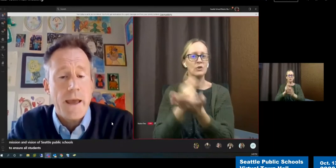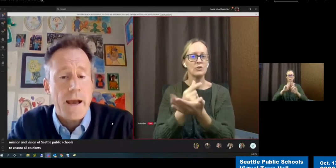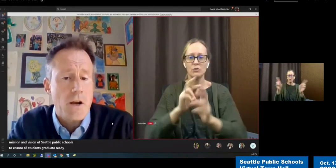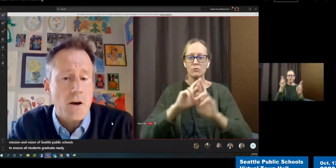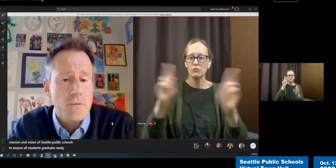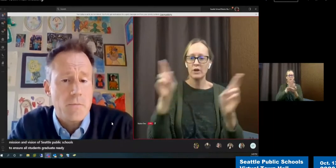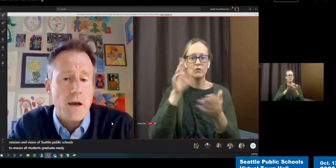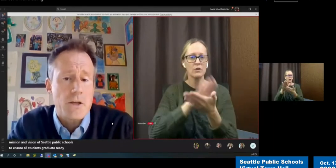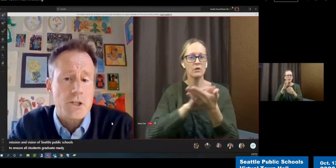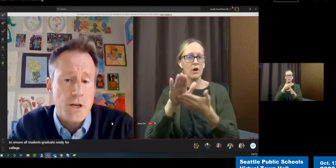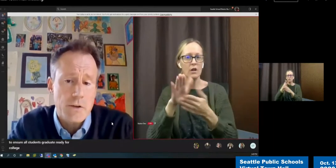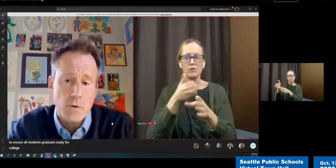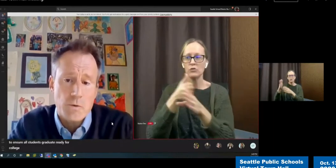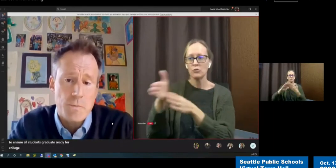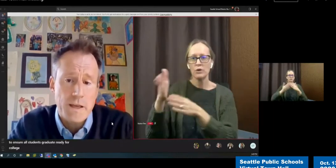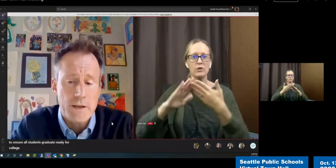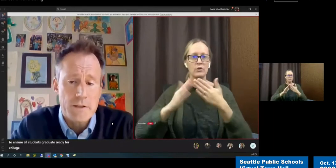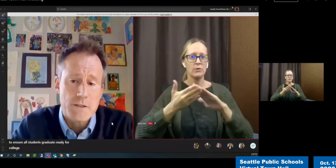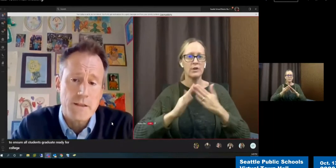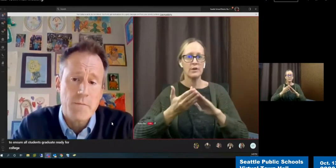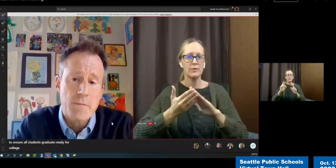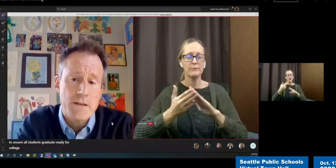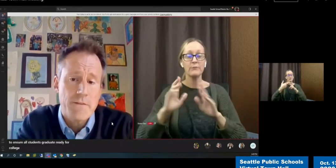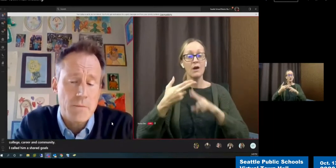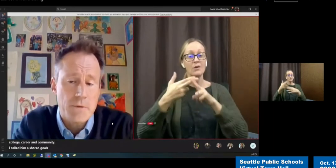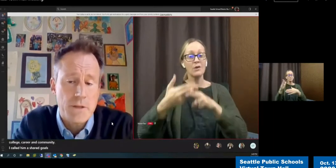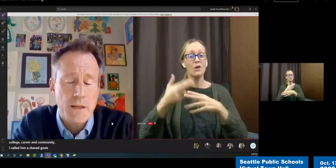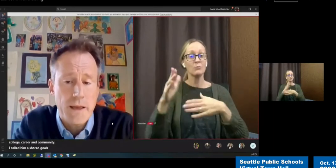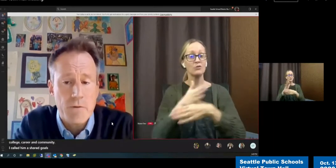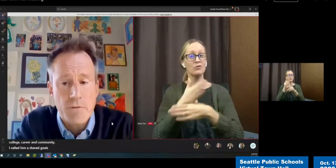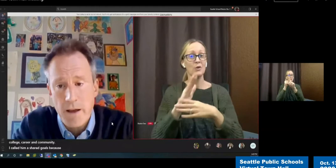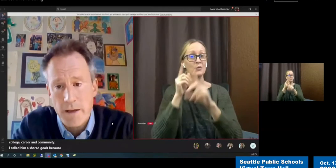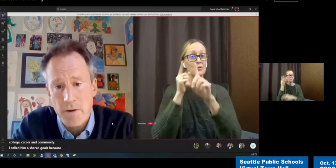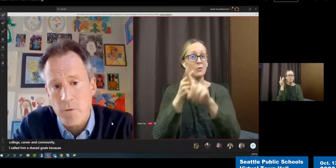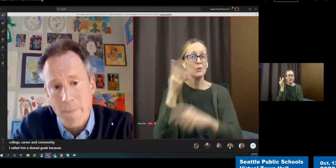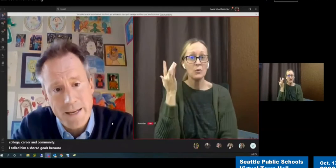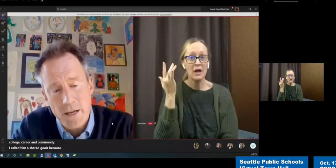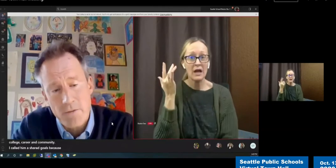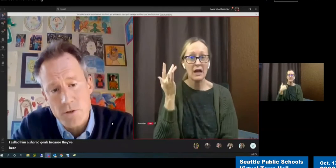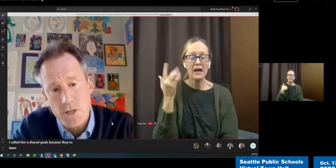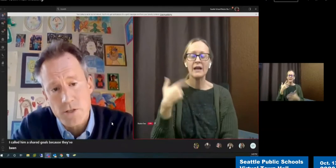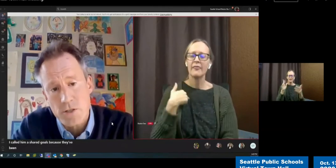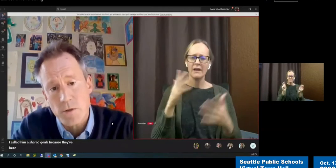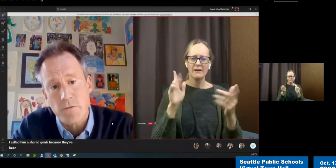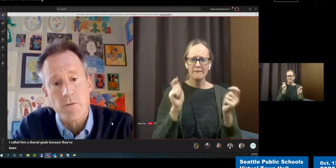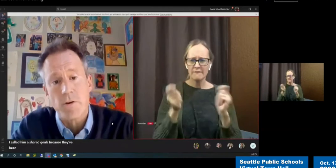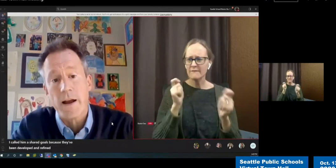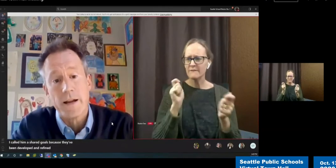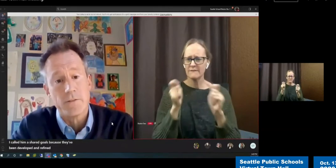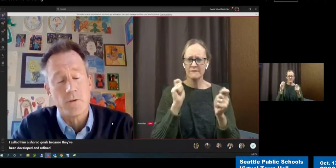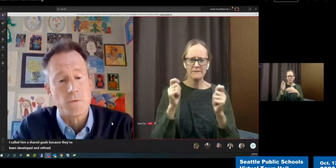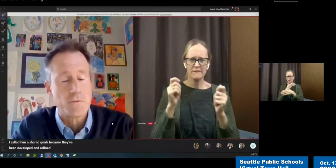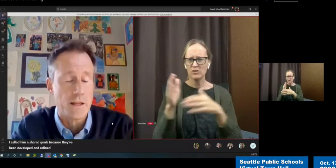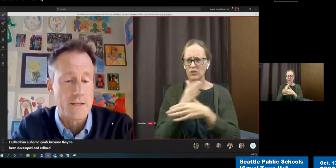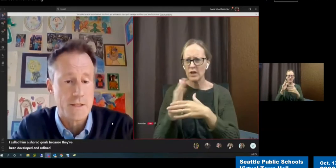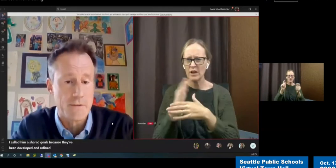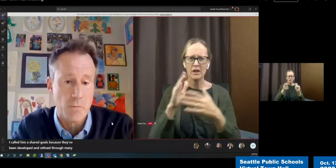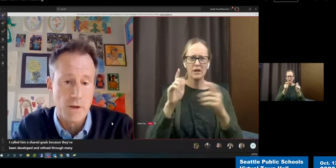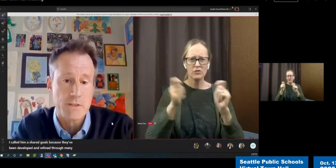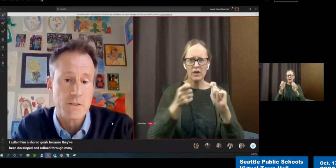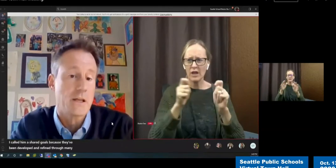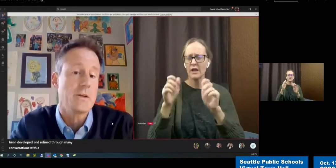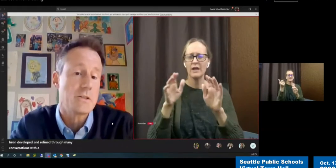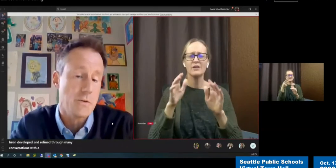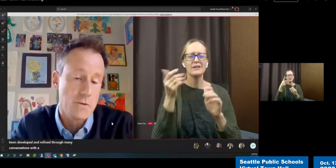I call them shared goals because they've been developed and refined through many conversations with a variety of groups for the last several